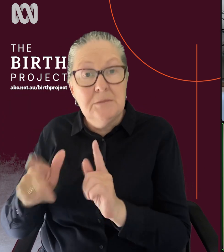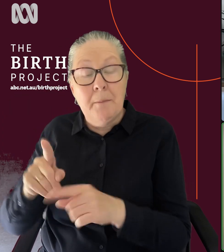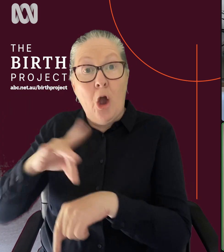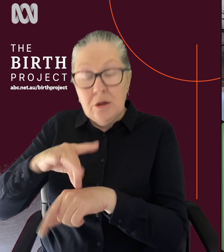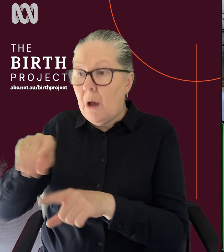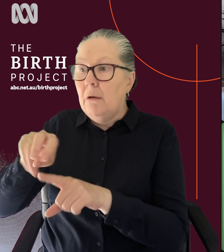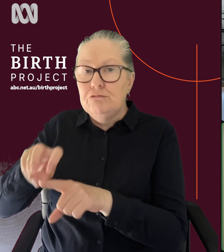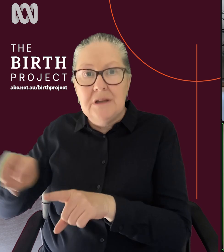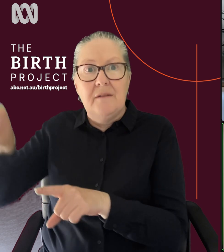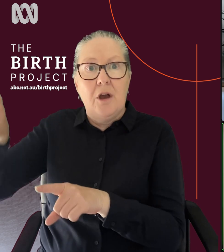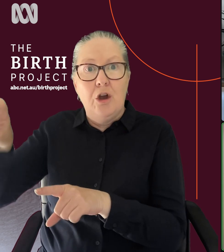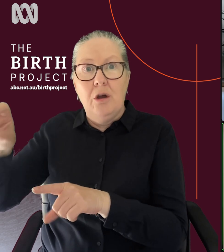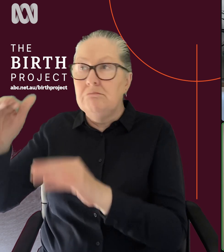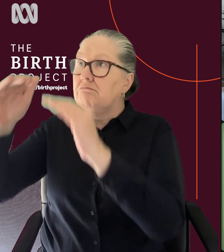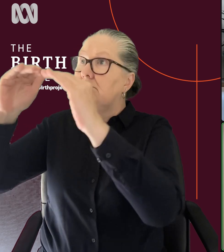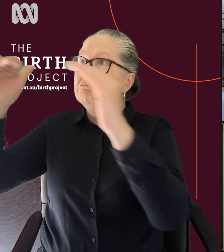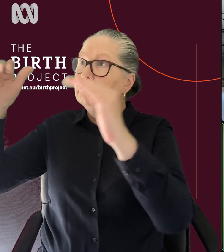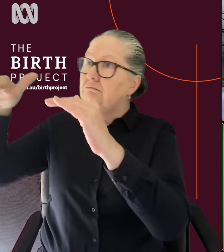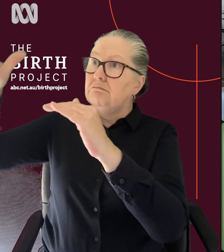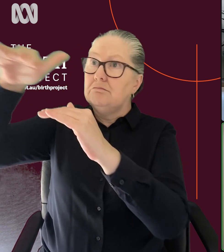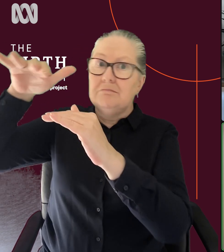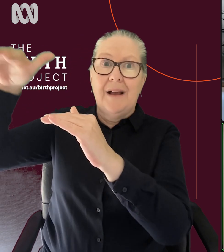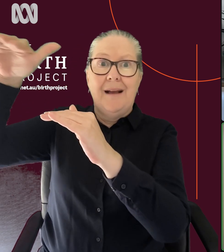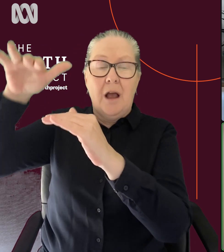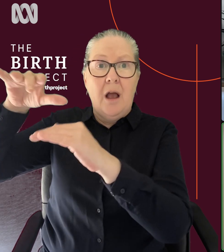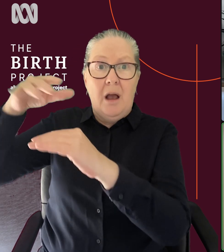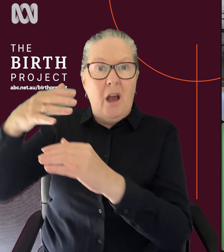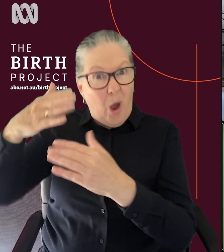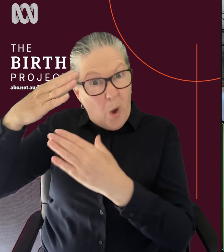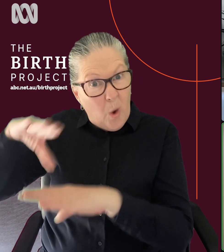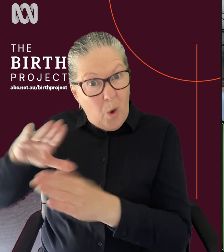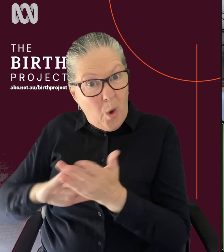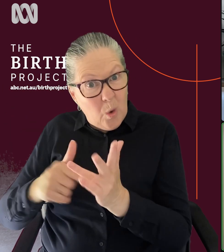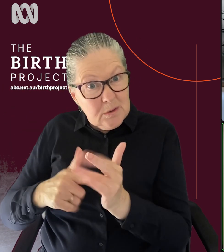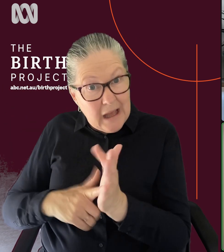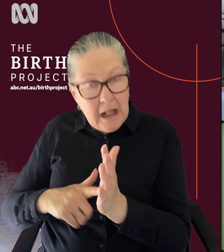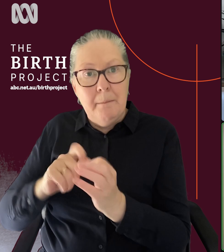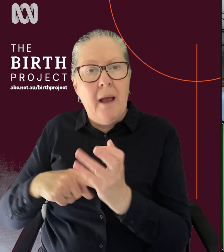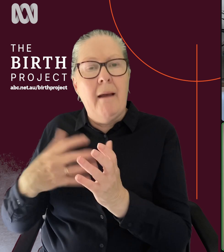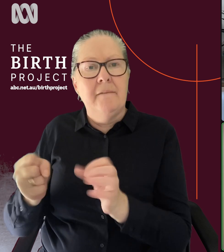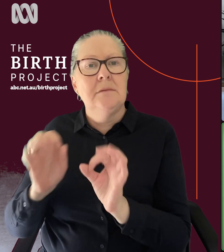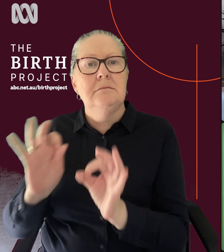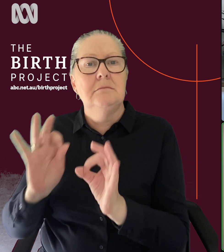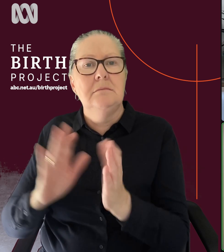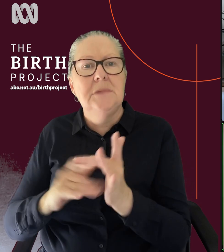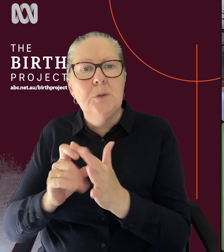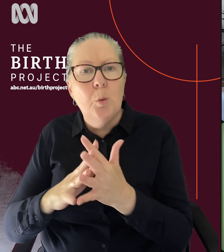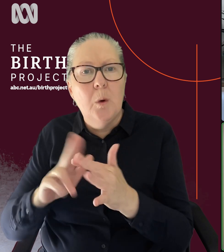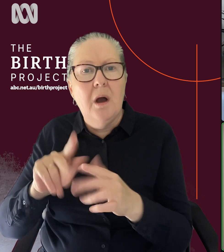hotel, a particular floor in a hotel where they actually have midwives and lactation consultants usually on hand to support you. But